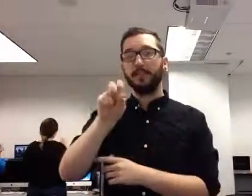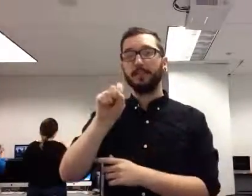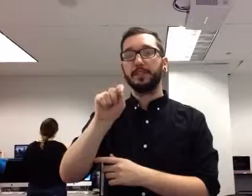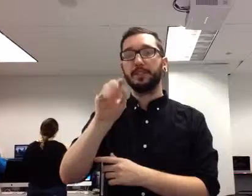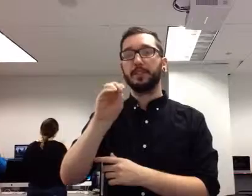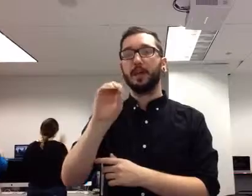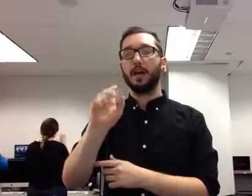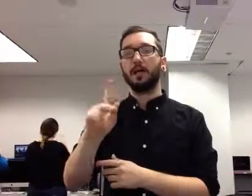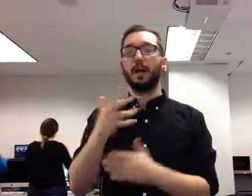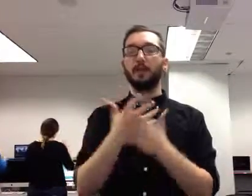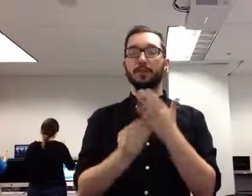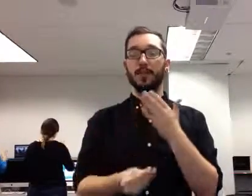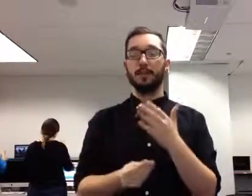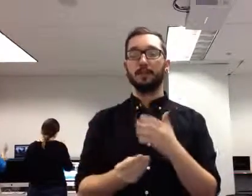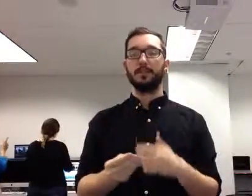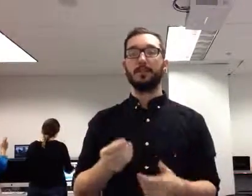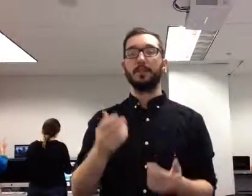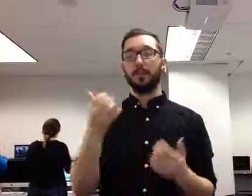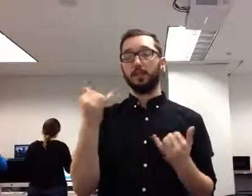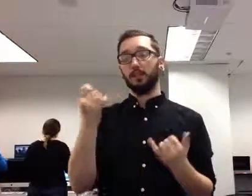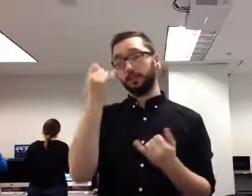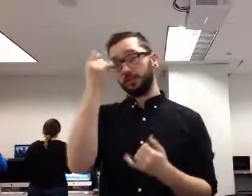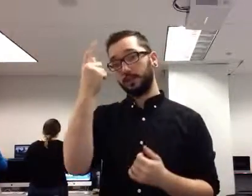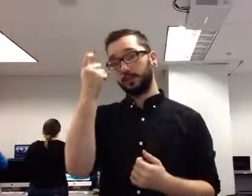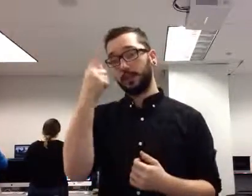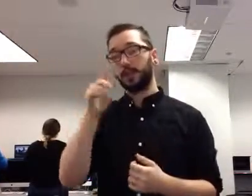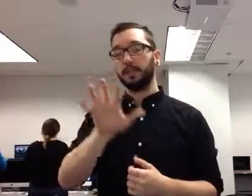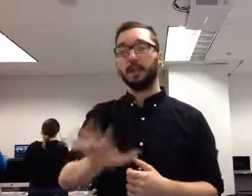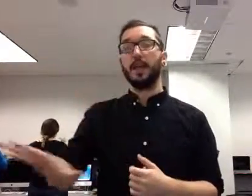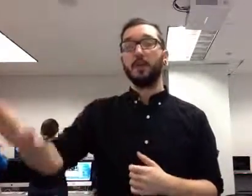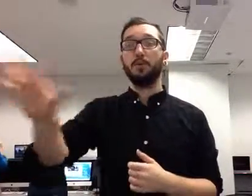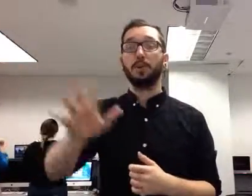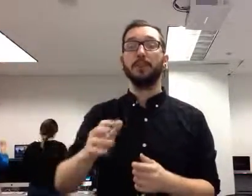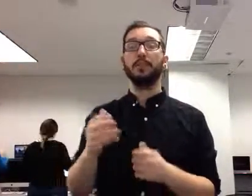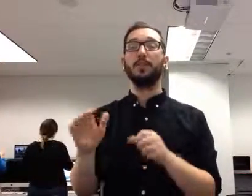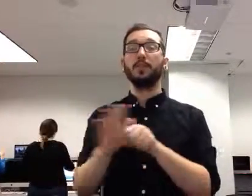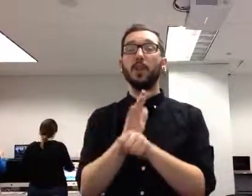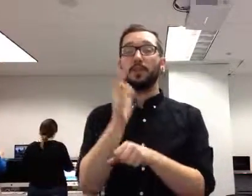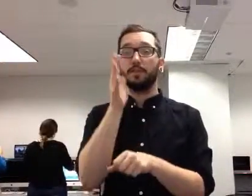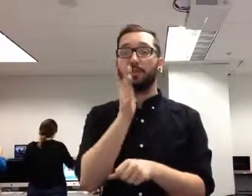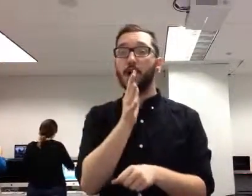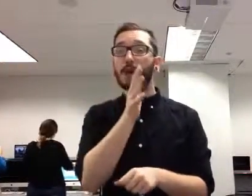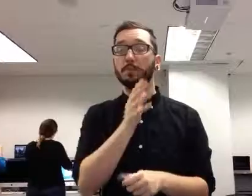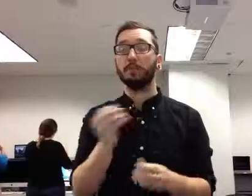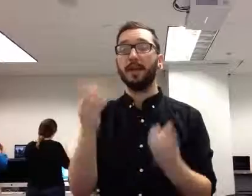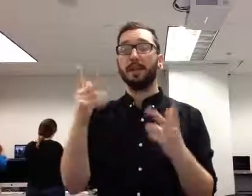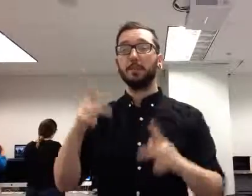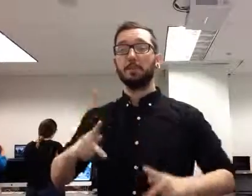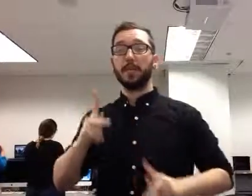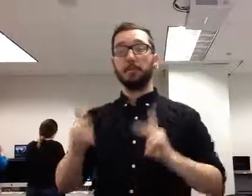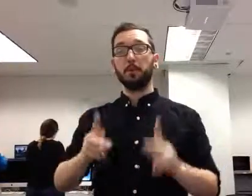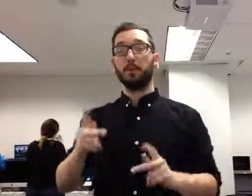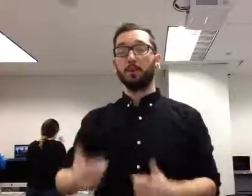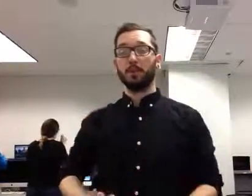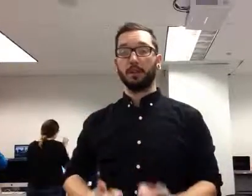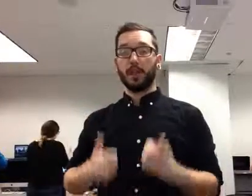society, where probably still 60% of the people relied on producing food themselves in their farms and stuff,